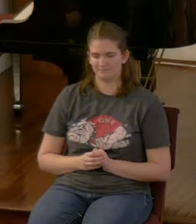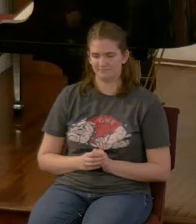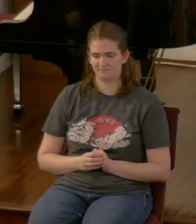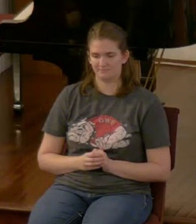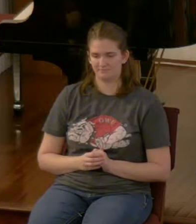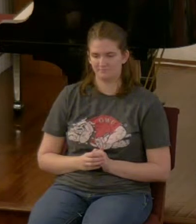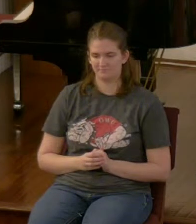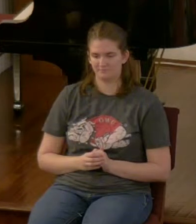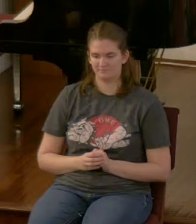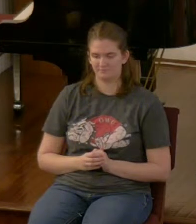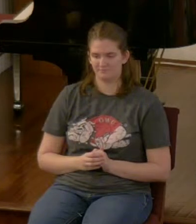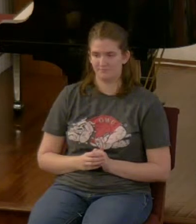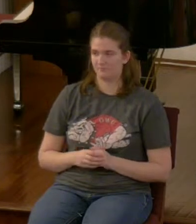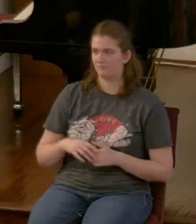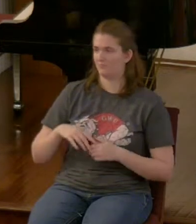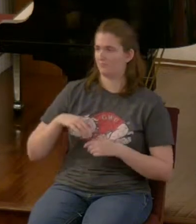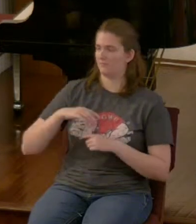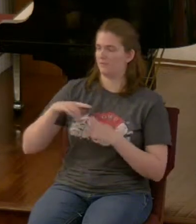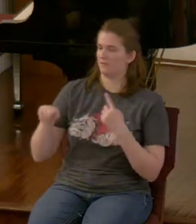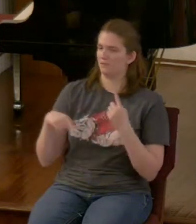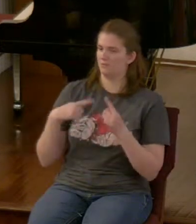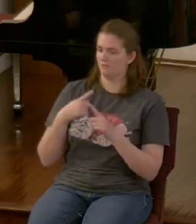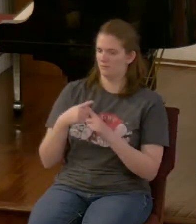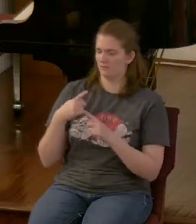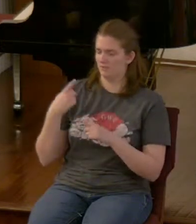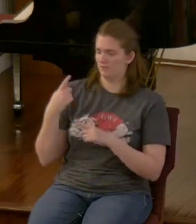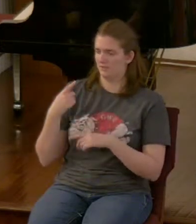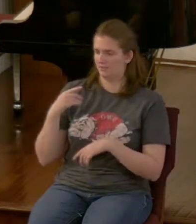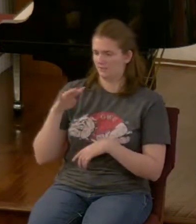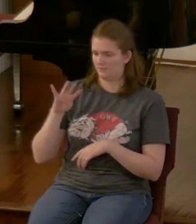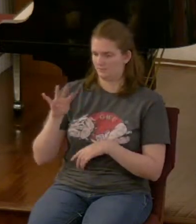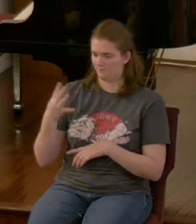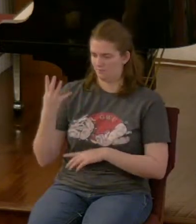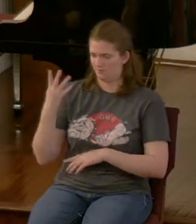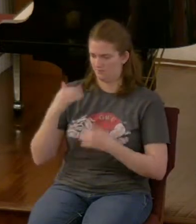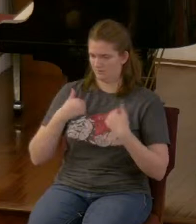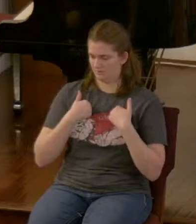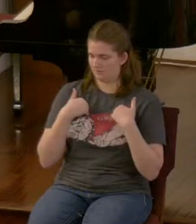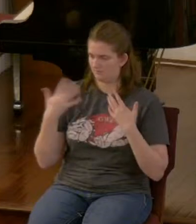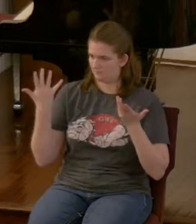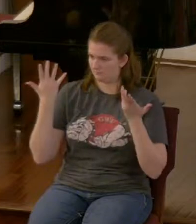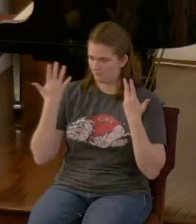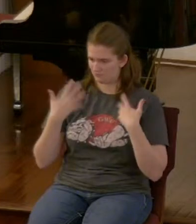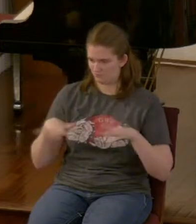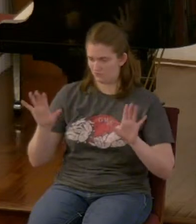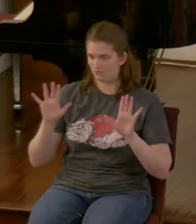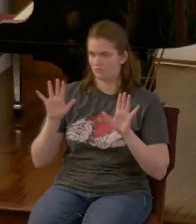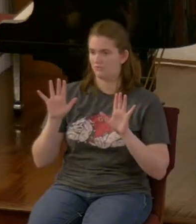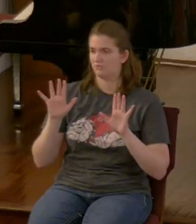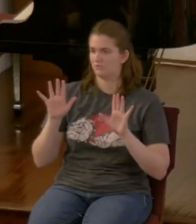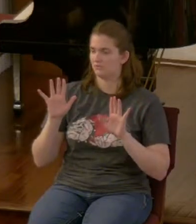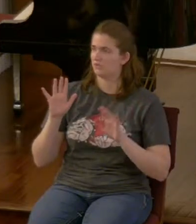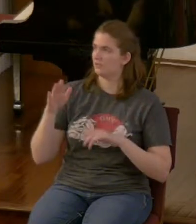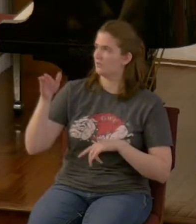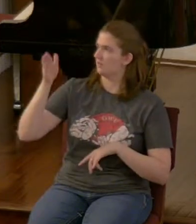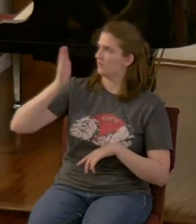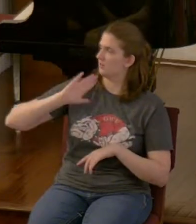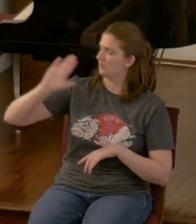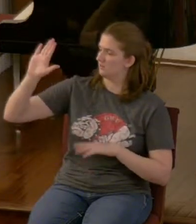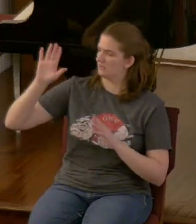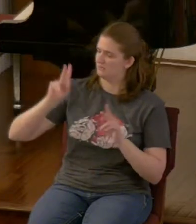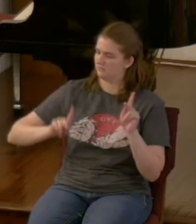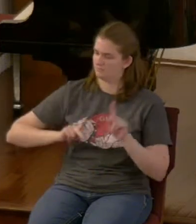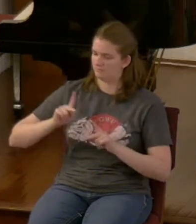look at this point when the days of the fourth beast is over then God's people receive the kingdom yet we know the Roman